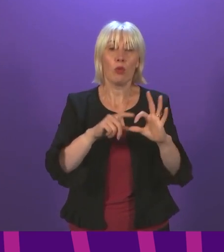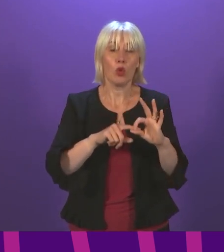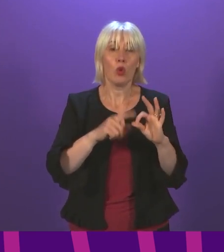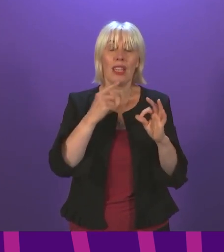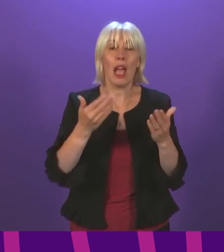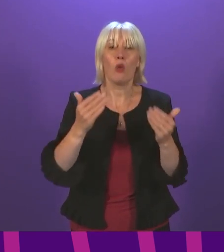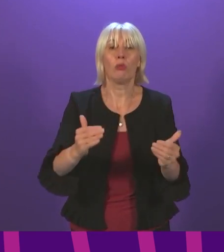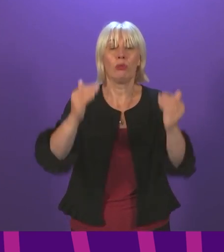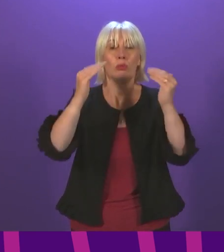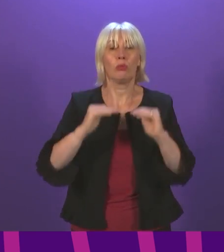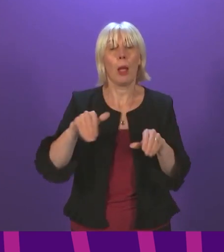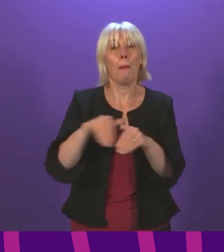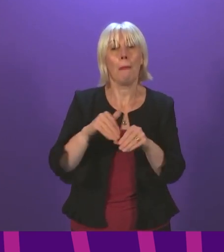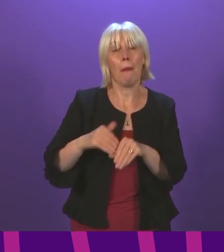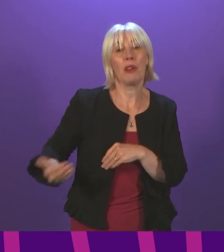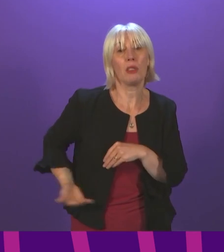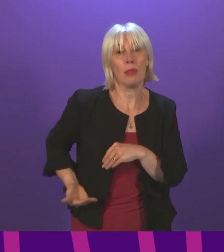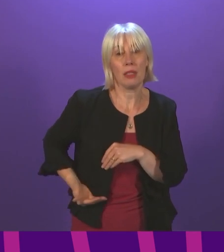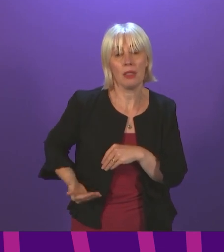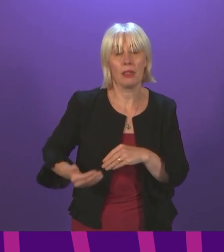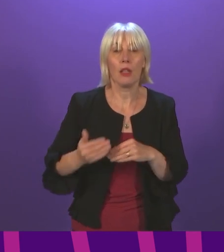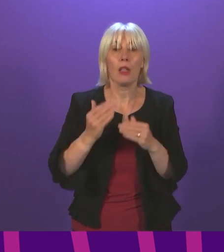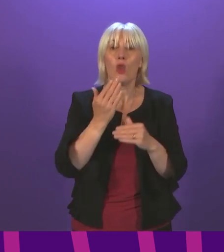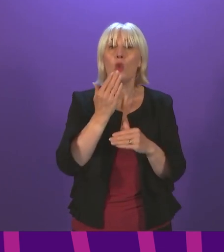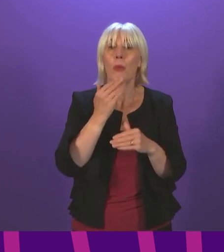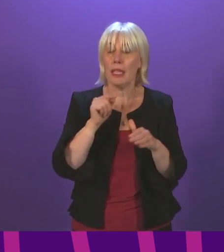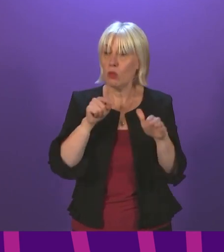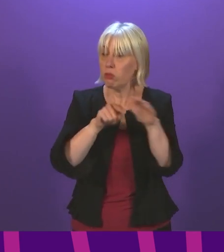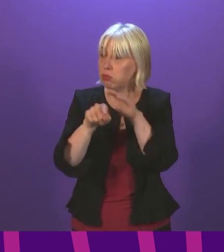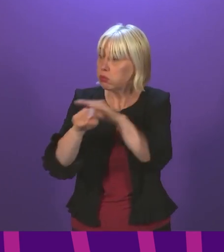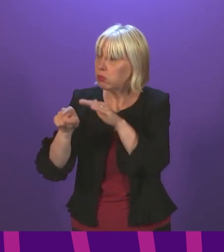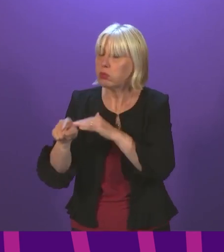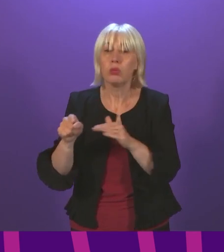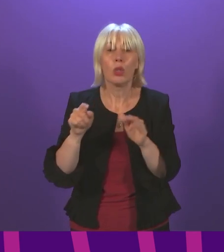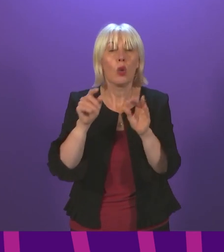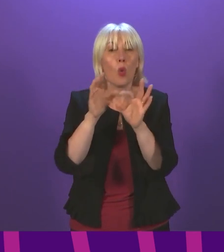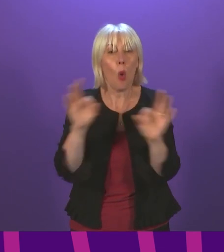move on to members' business and I ask members to please leave the chamber quietly. Thank